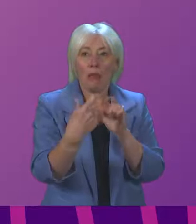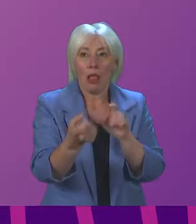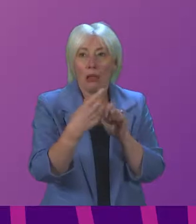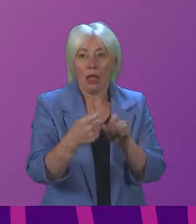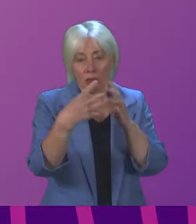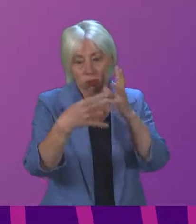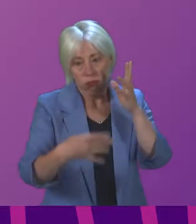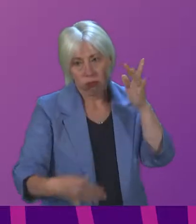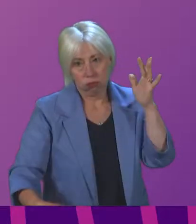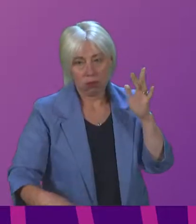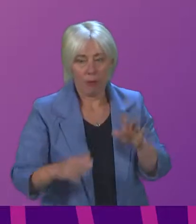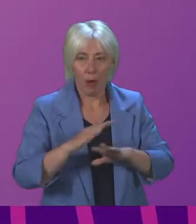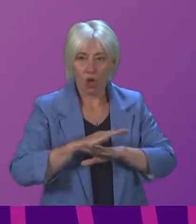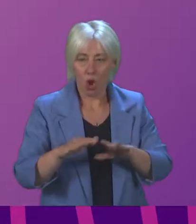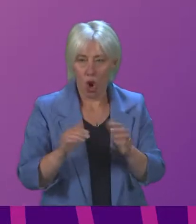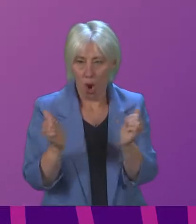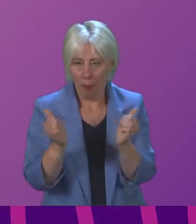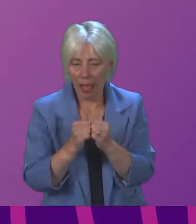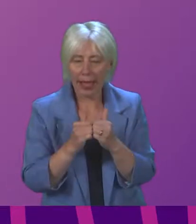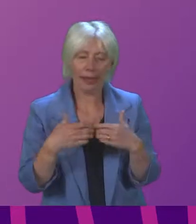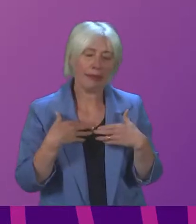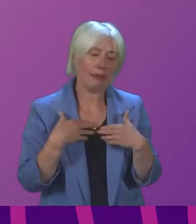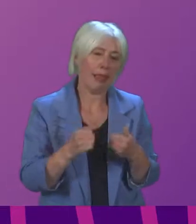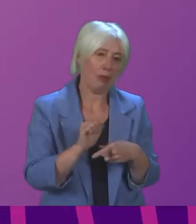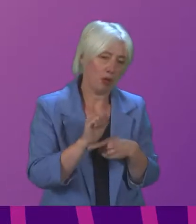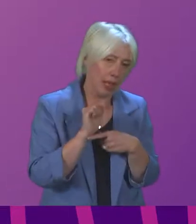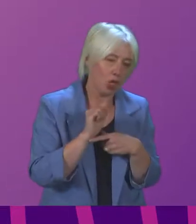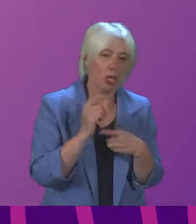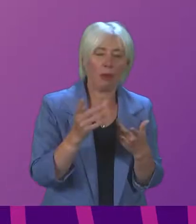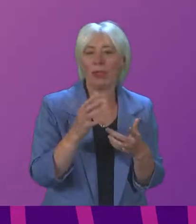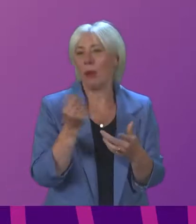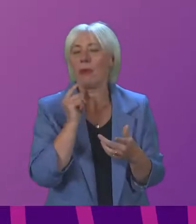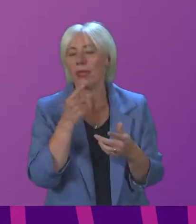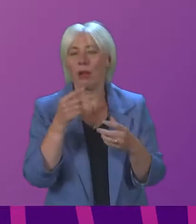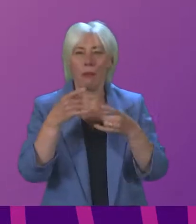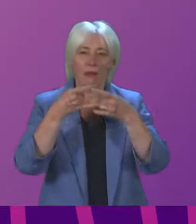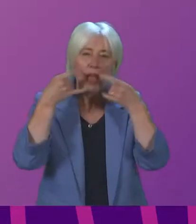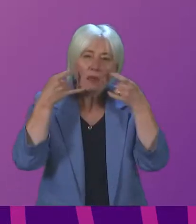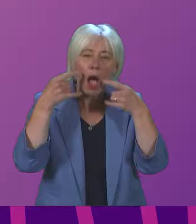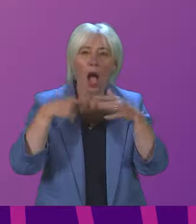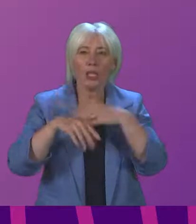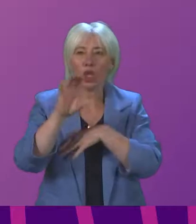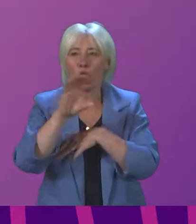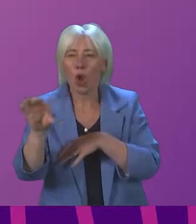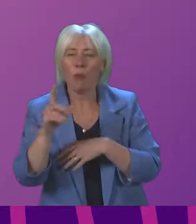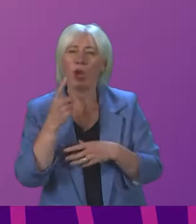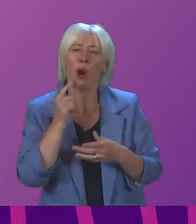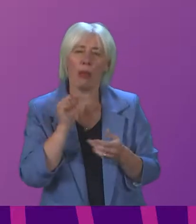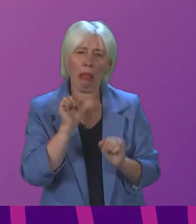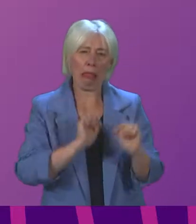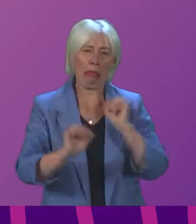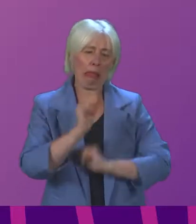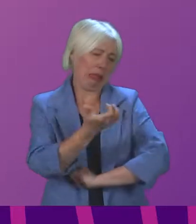-compliance and current health protection measures, be it wearing face masks in shops or people reluctant to get vaccinated for a